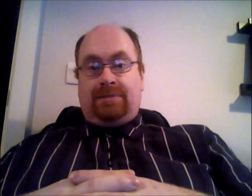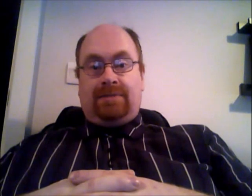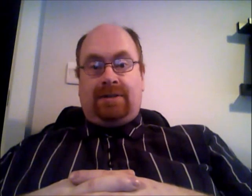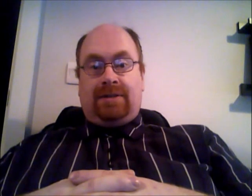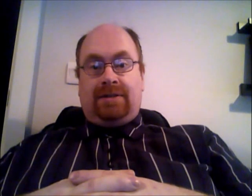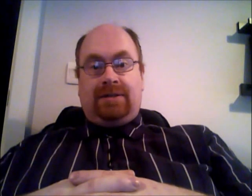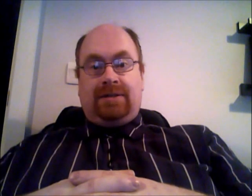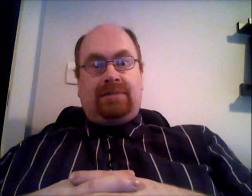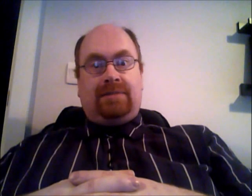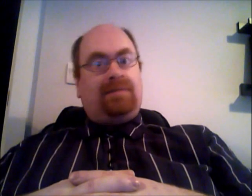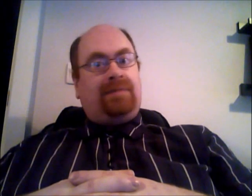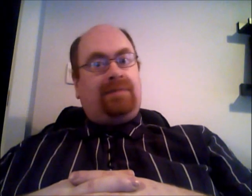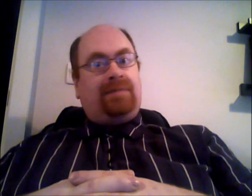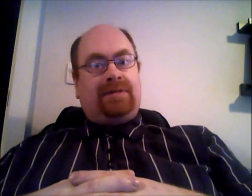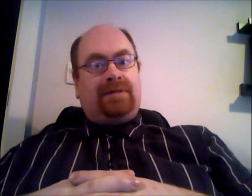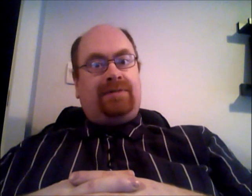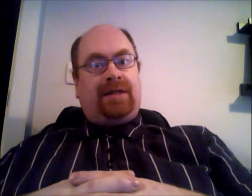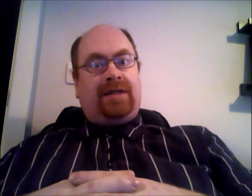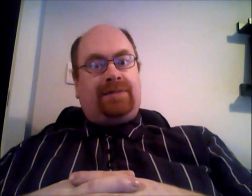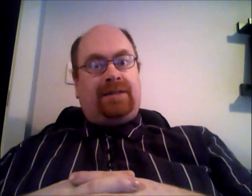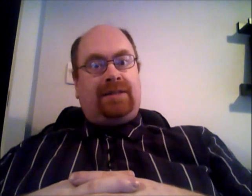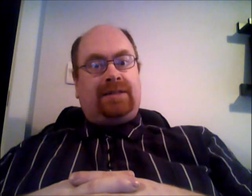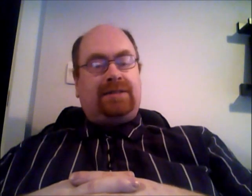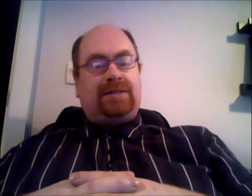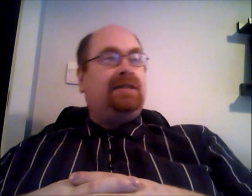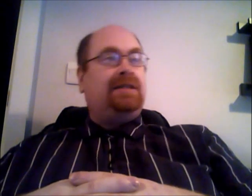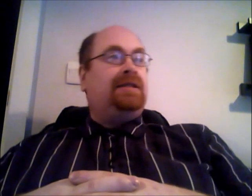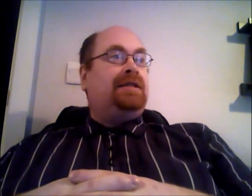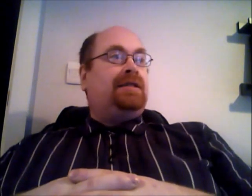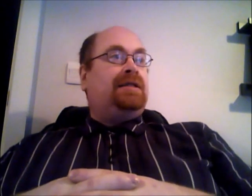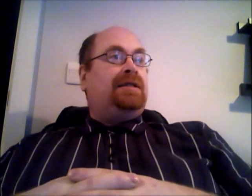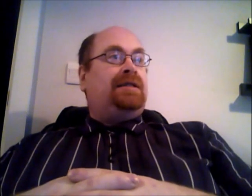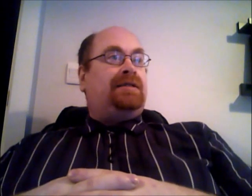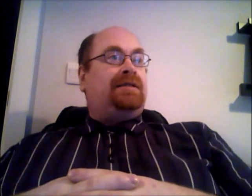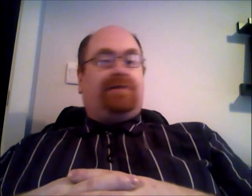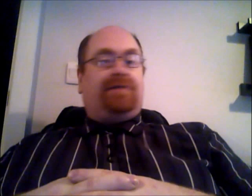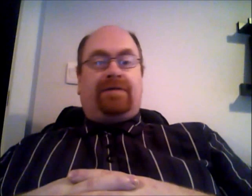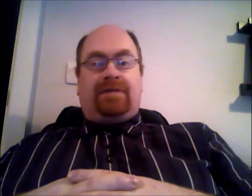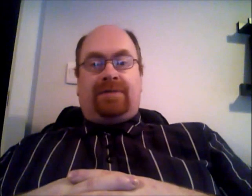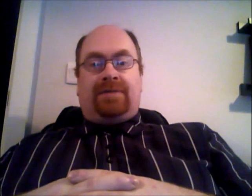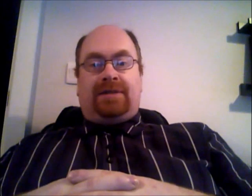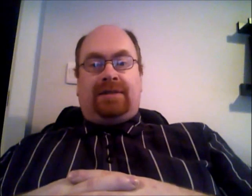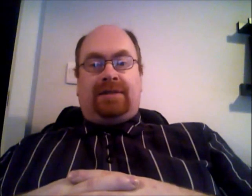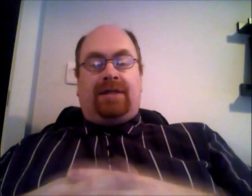contemporary Irish politics and I don't even know if I want to put this up anyway